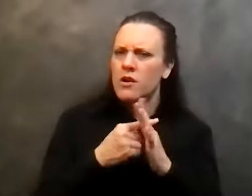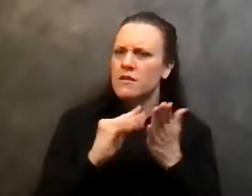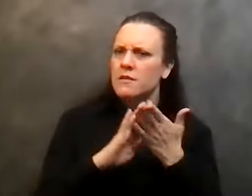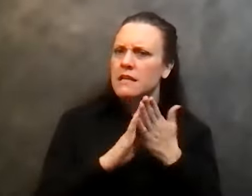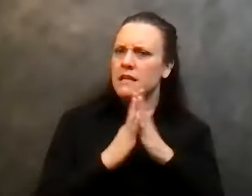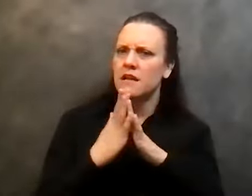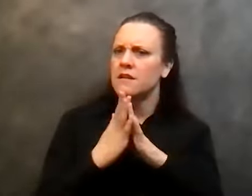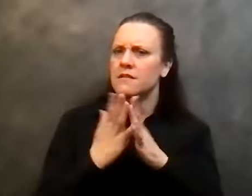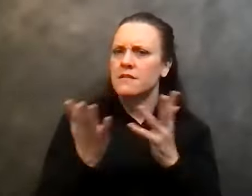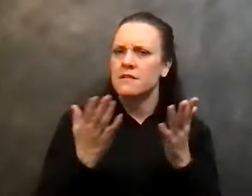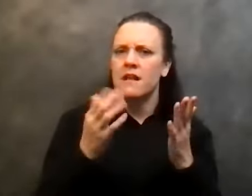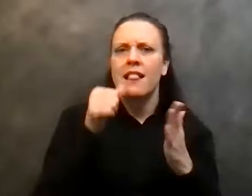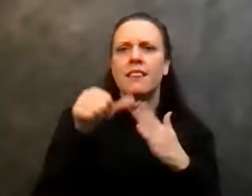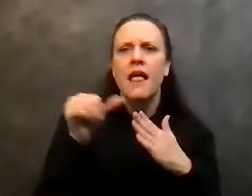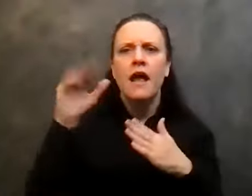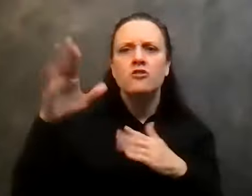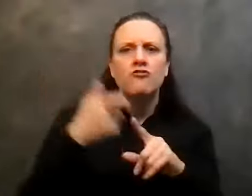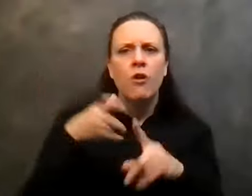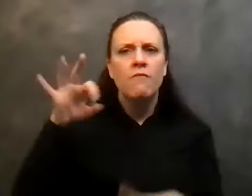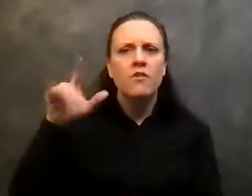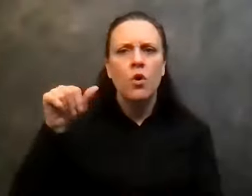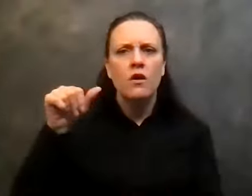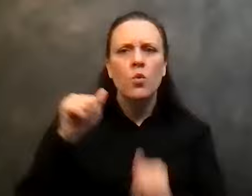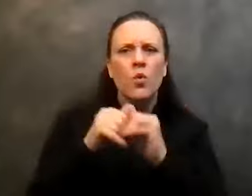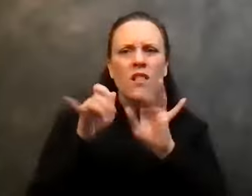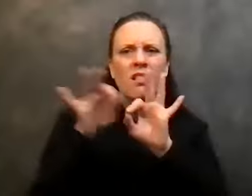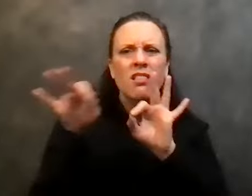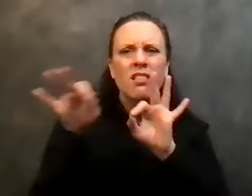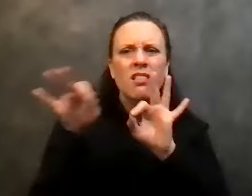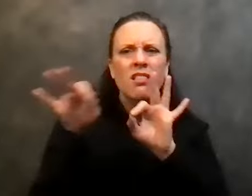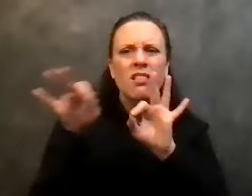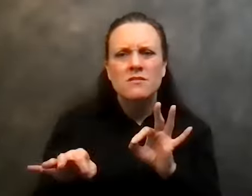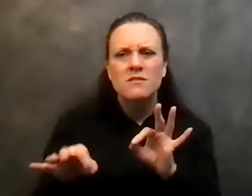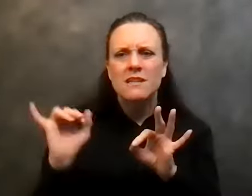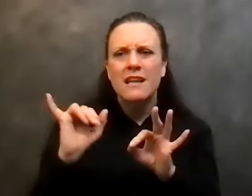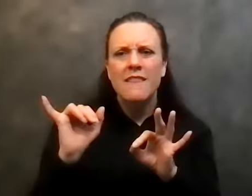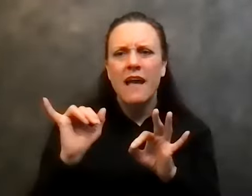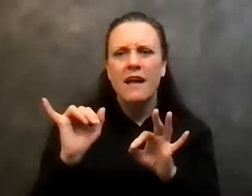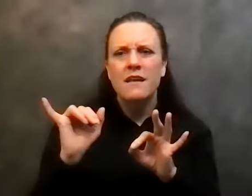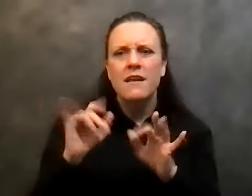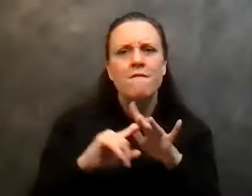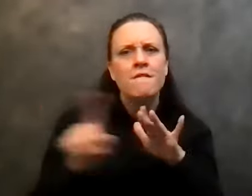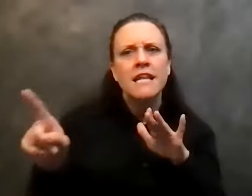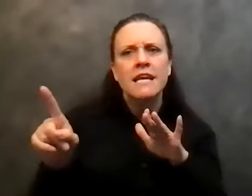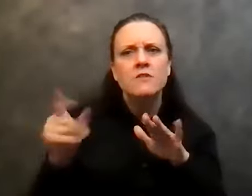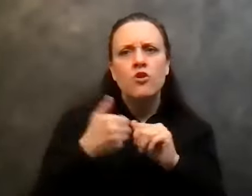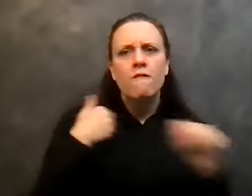get, uh, letters from Florida with language in it, uh, like fleeing to avoid prosecution, you know, and,